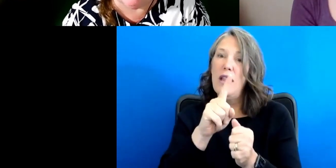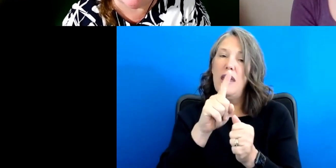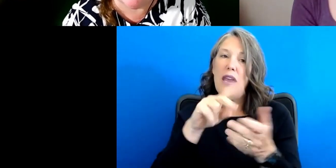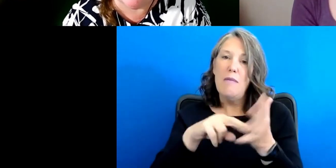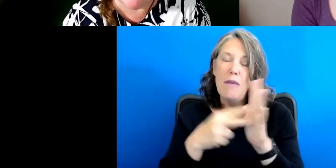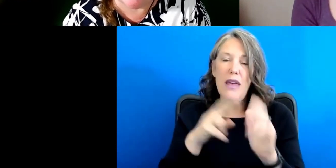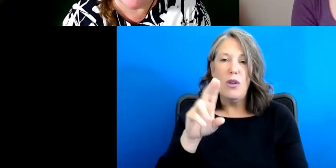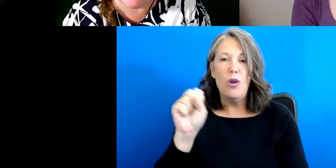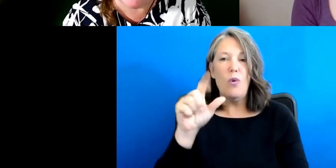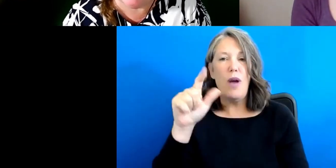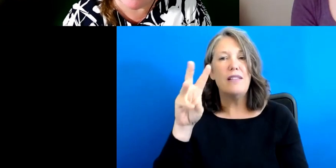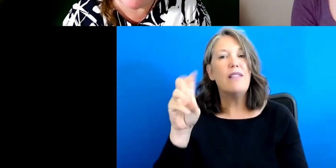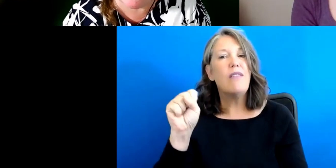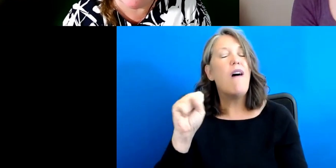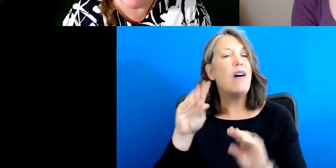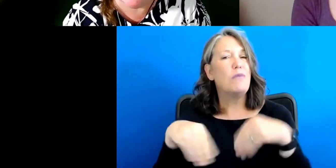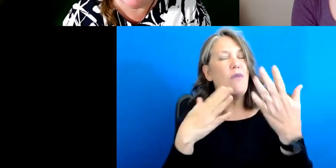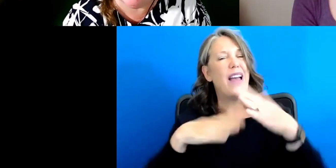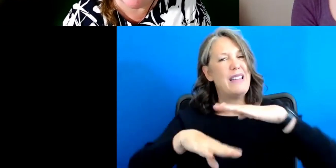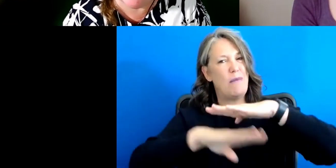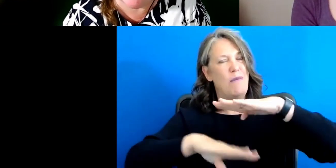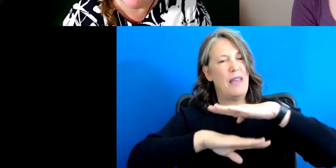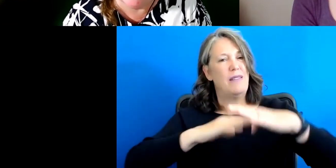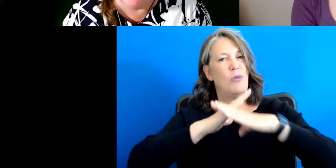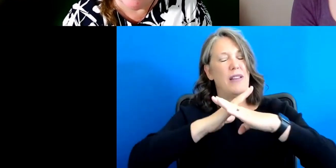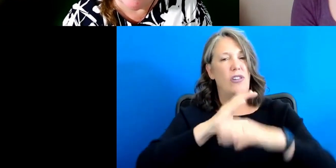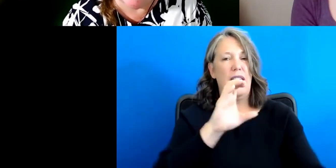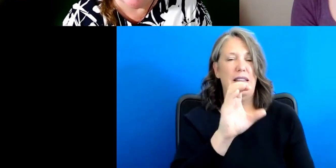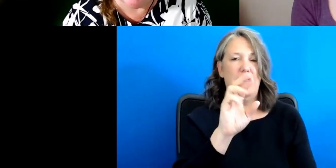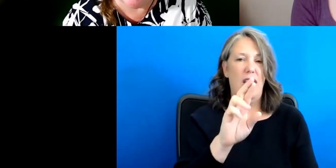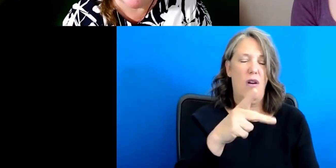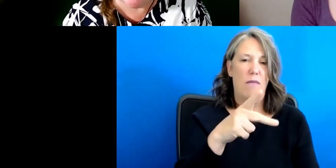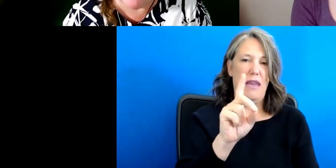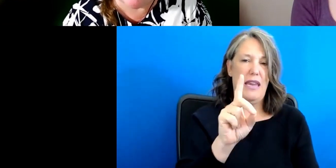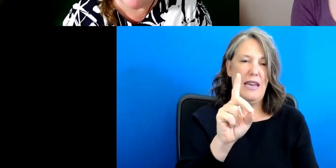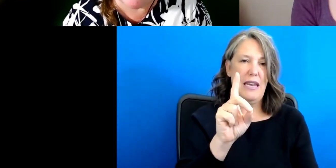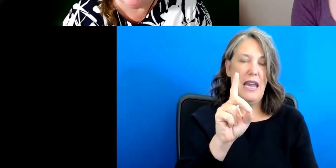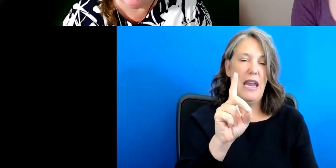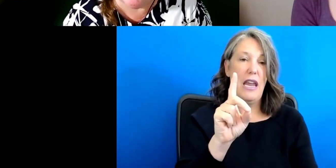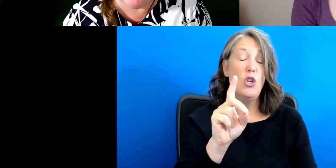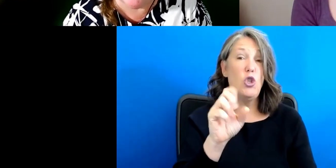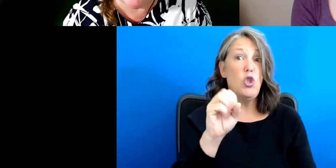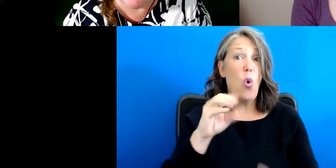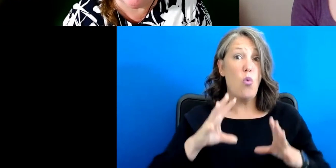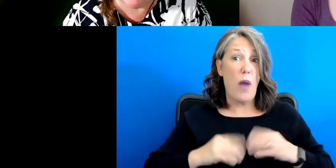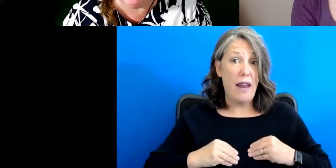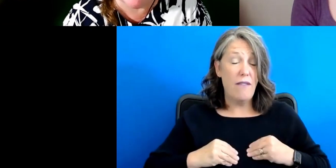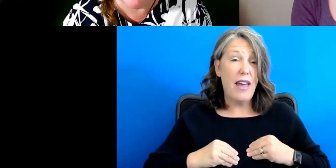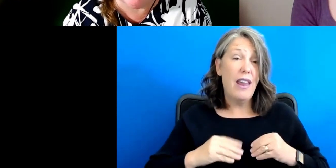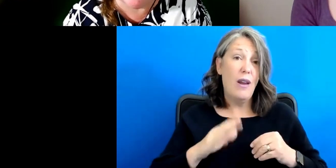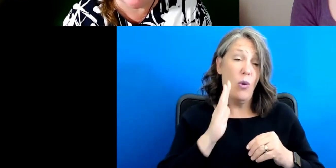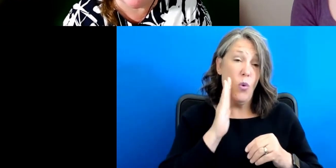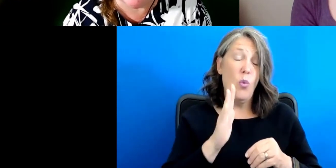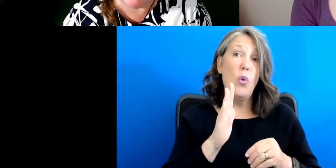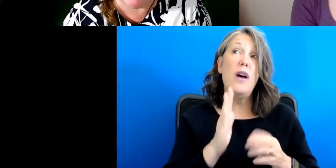laws provide the basic protection in the CRPD. Um, so ratifying would not only